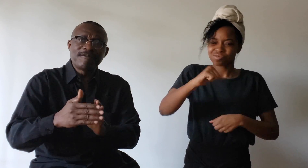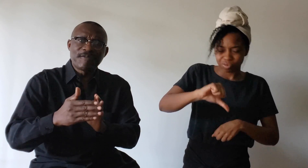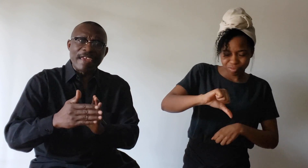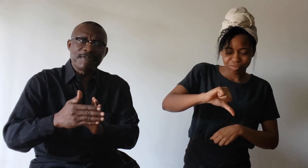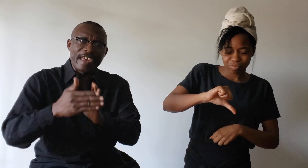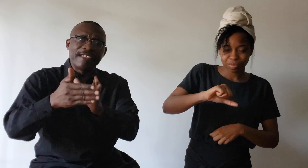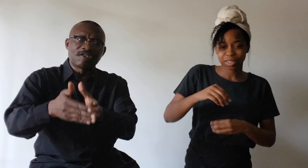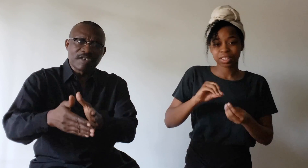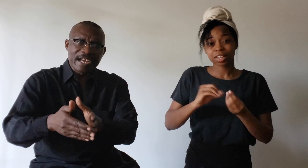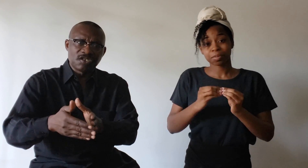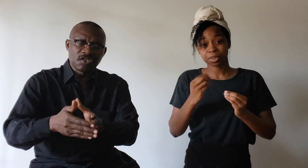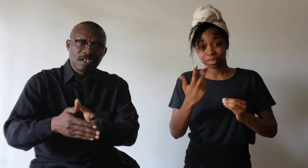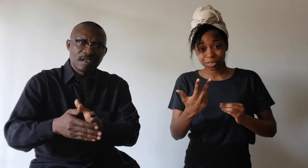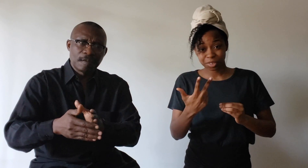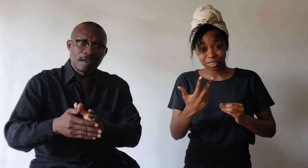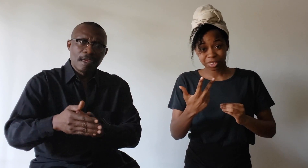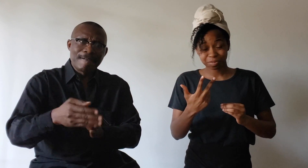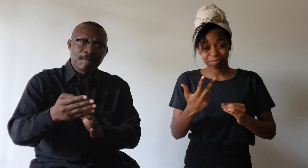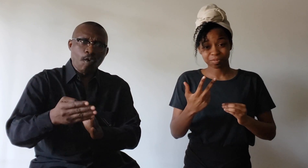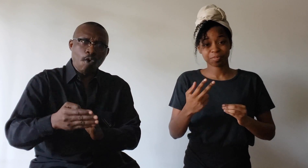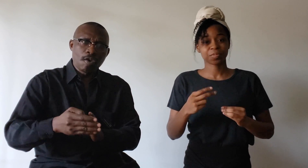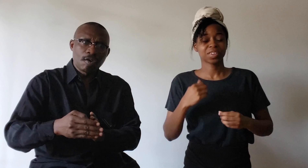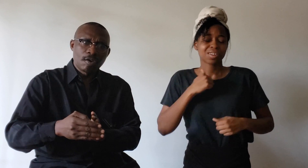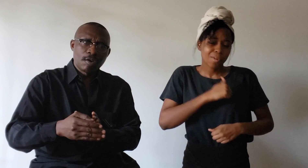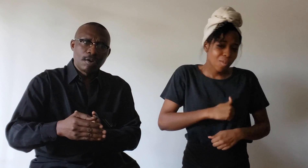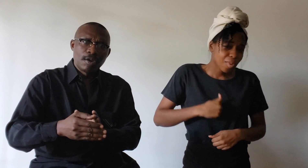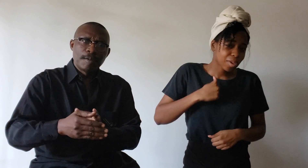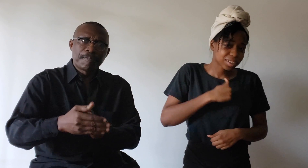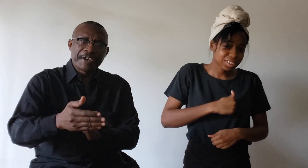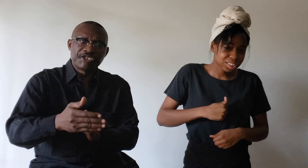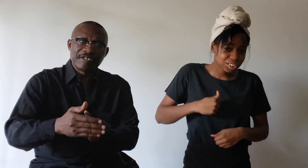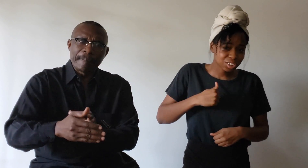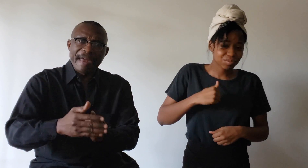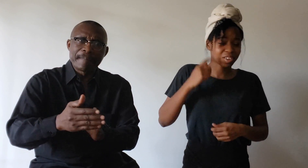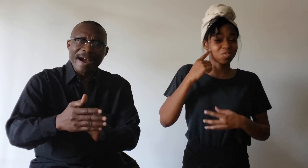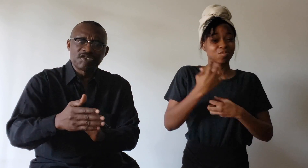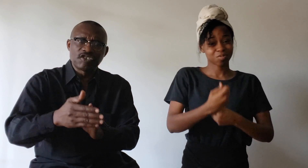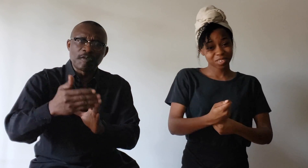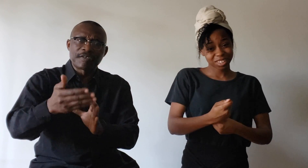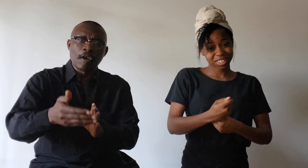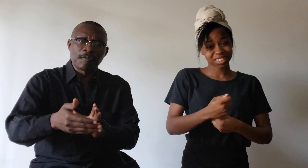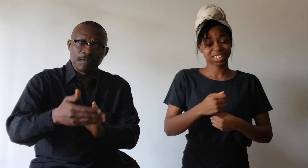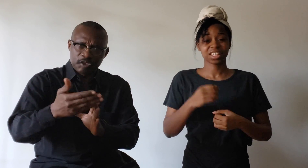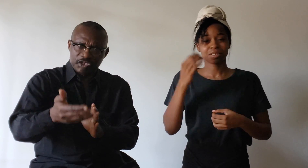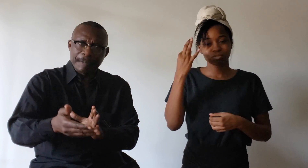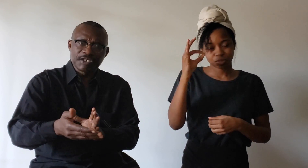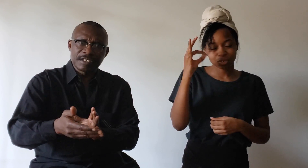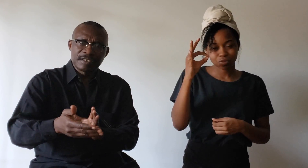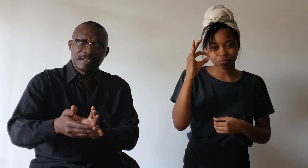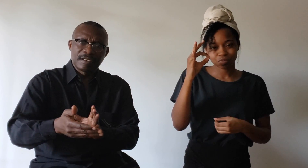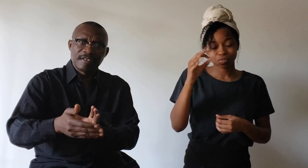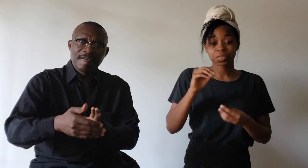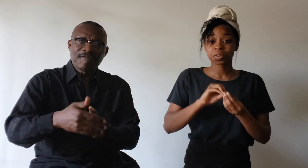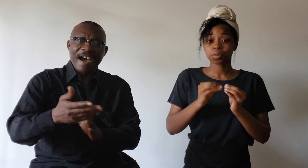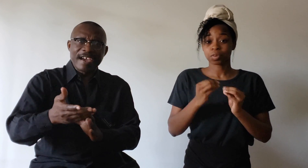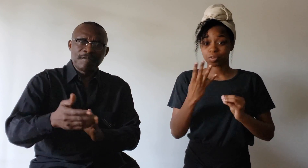faith in Christ. Four, preach the paramountcy of scripture. Five,